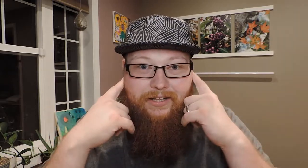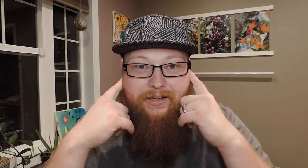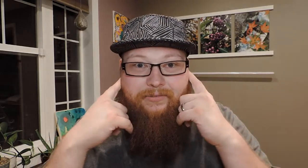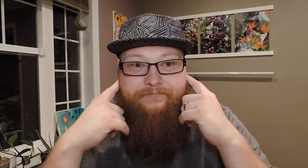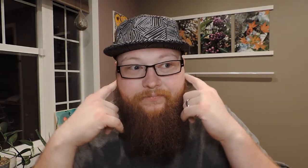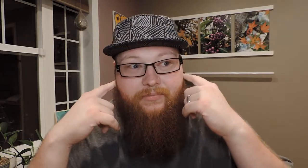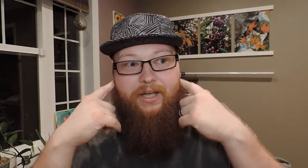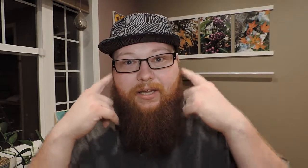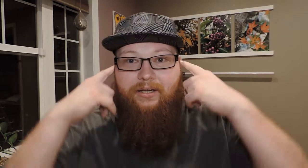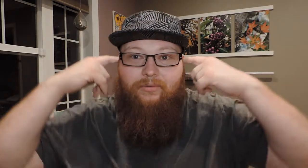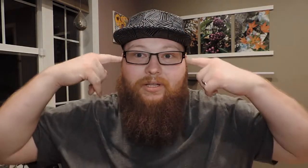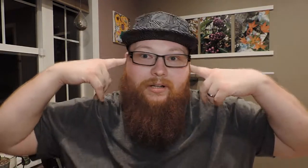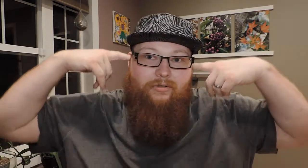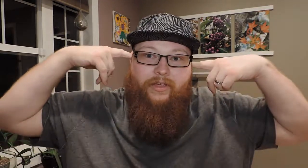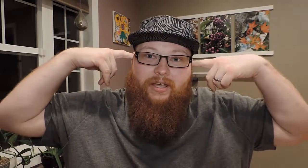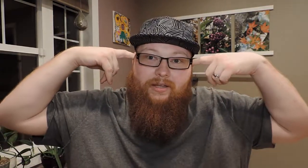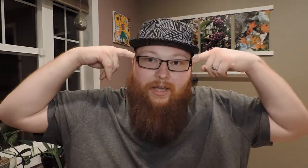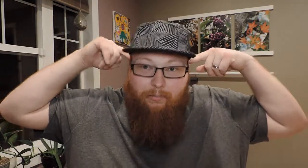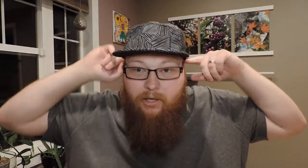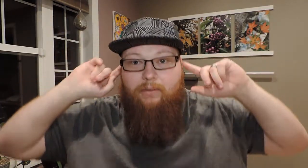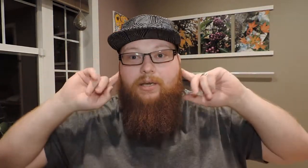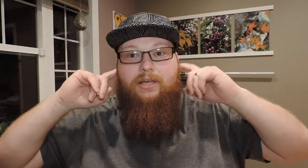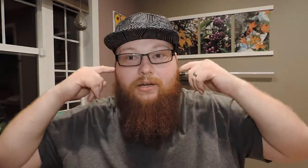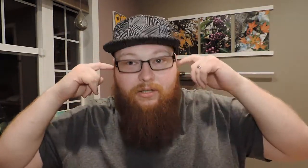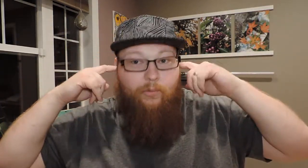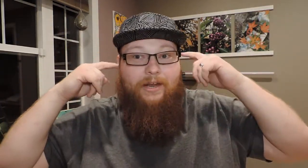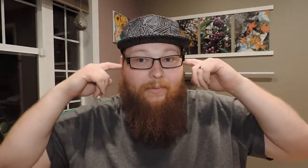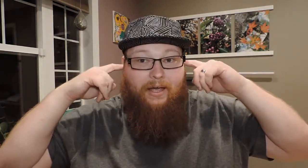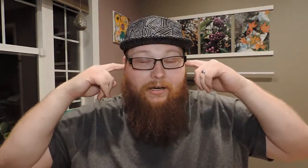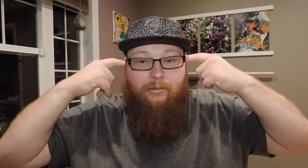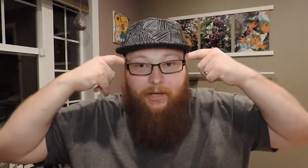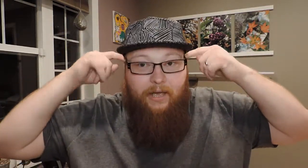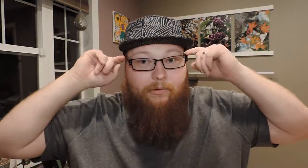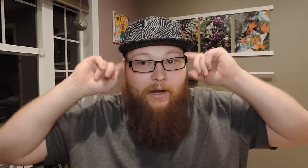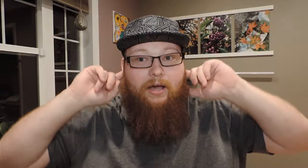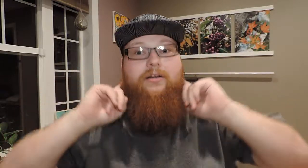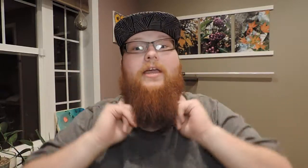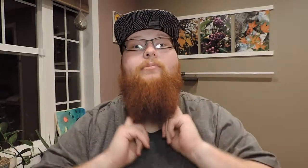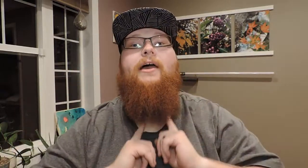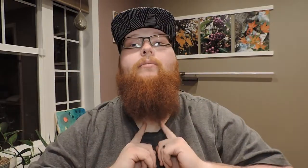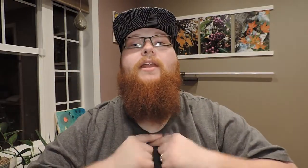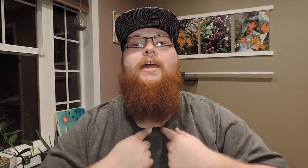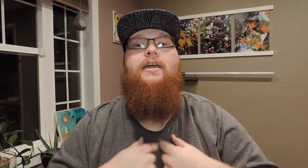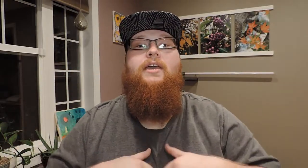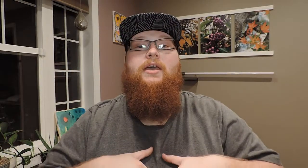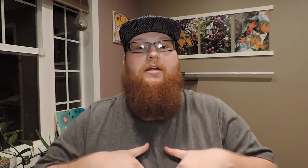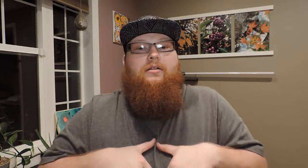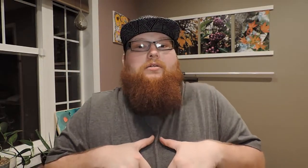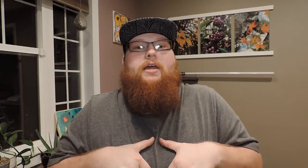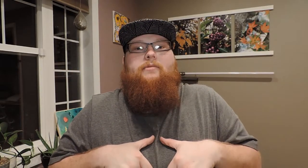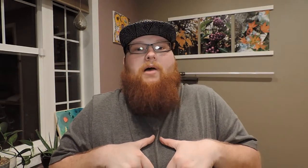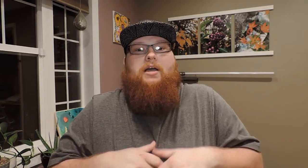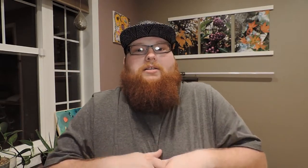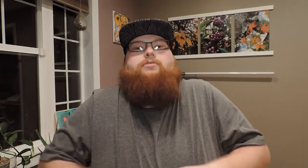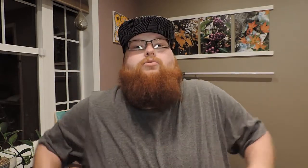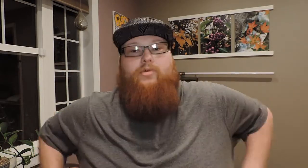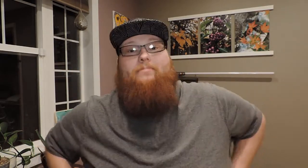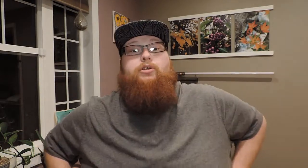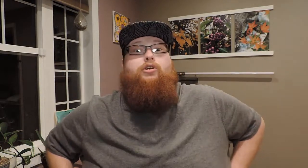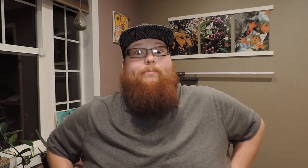aids on, and there was a little thing that came behind my ears, it went in my ears, but came around, came down my neck, and a little tiny box strapped to your